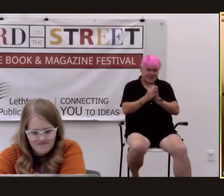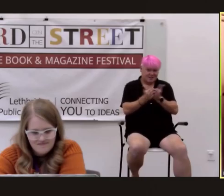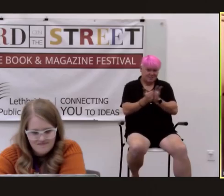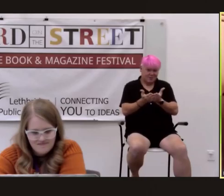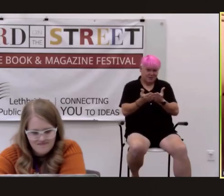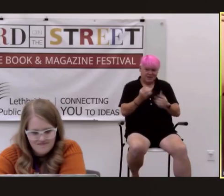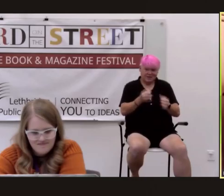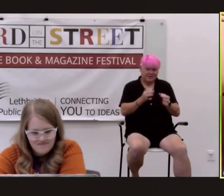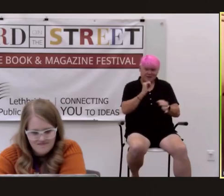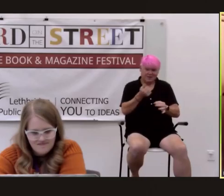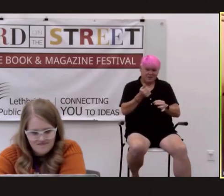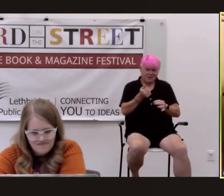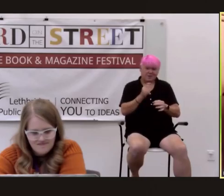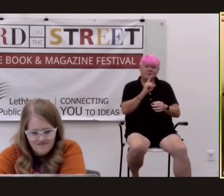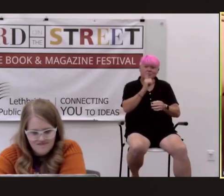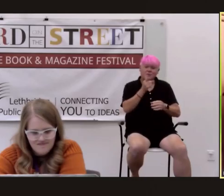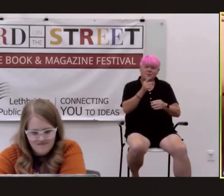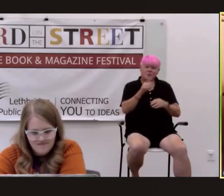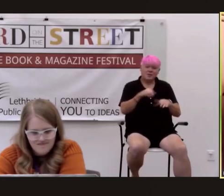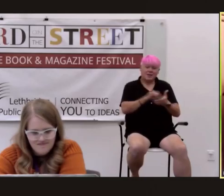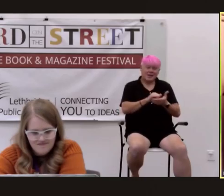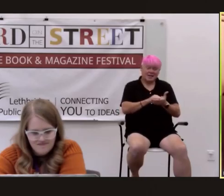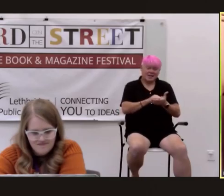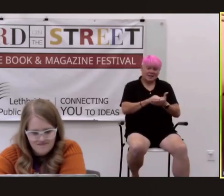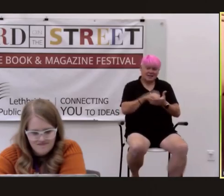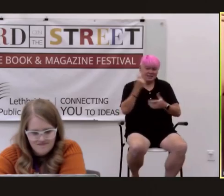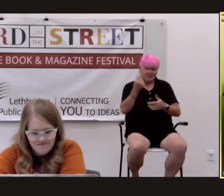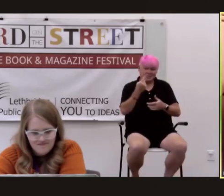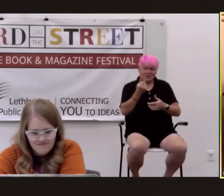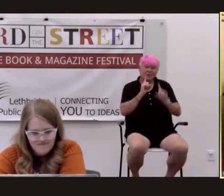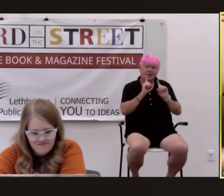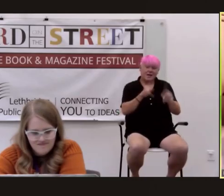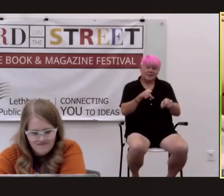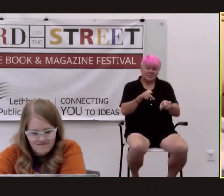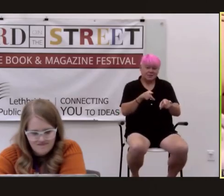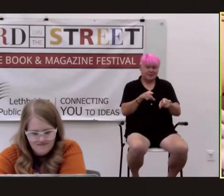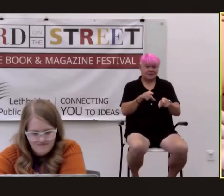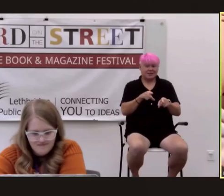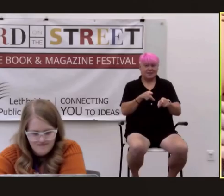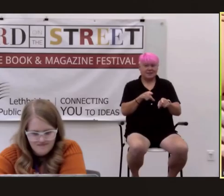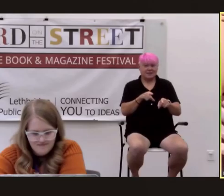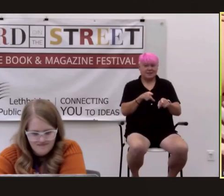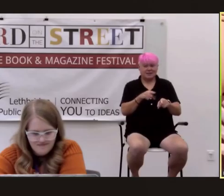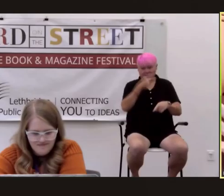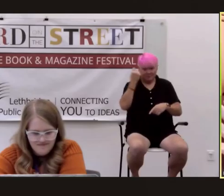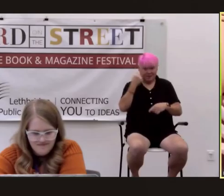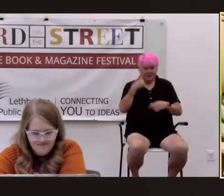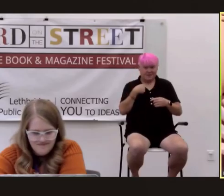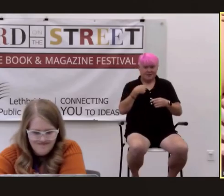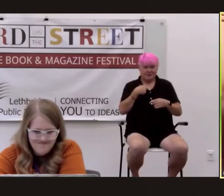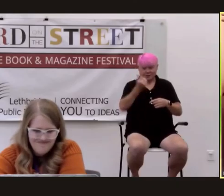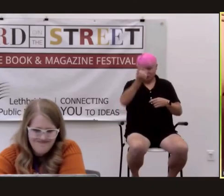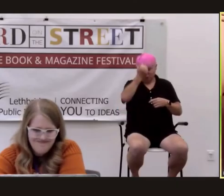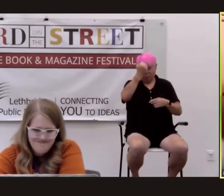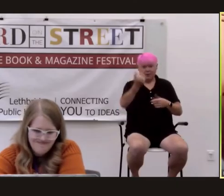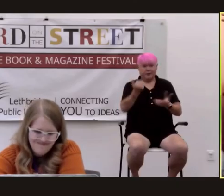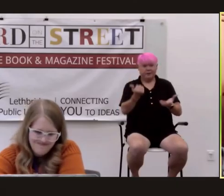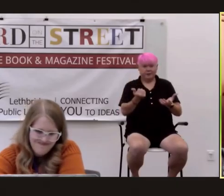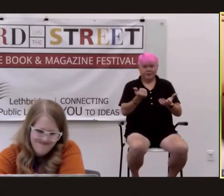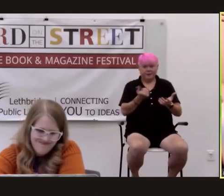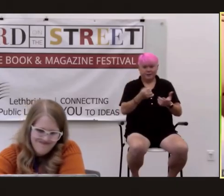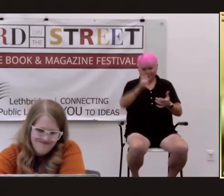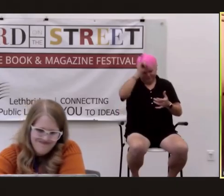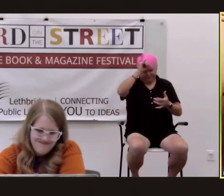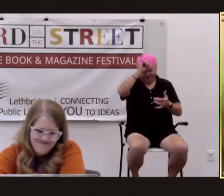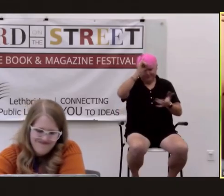been historical truth to it because his only answer was because i was an idiot here's a genius